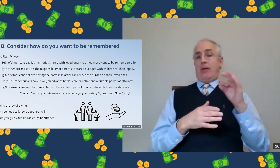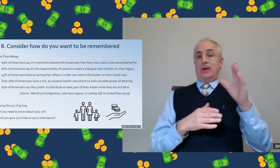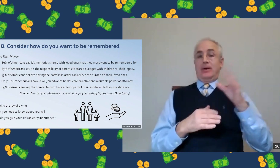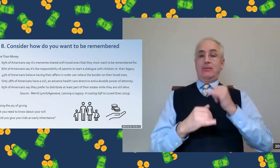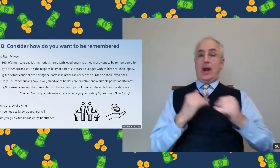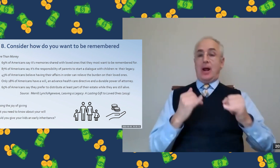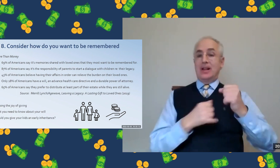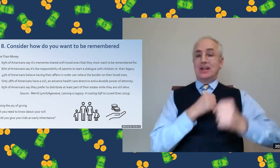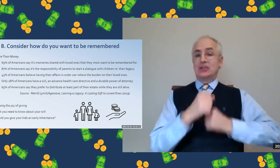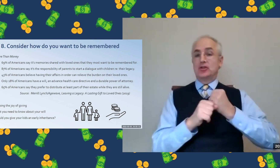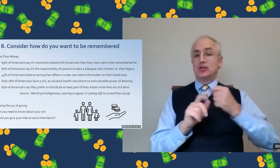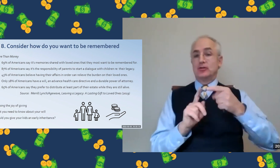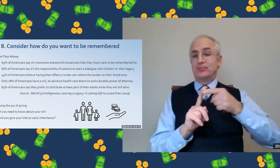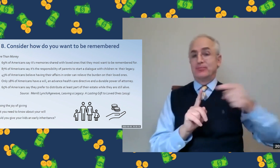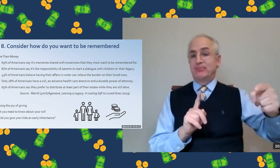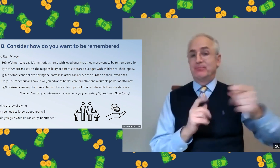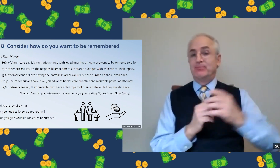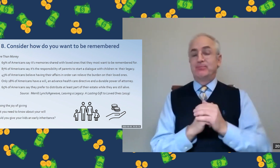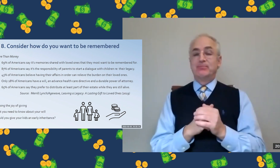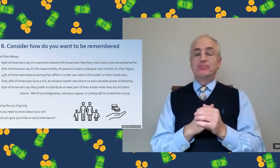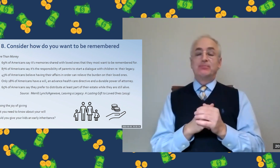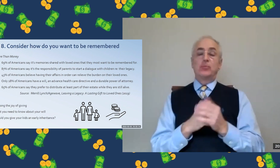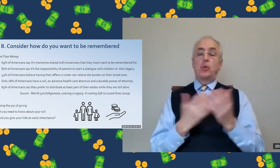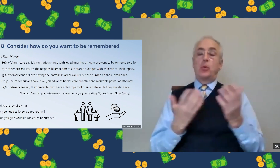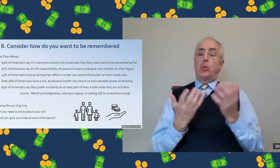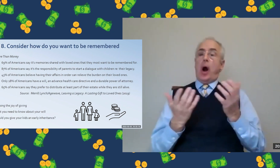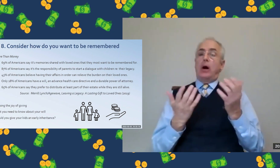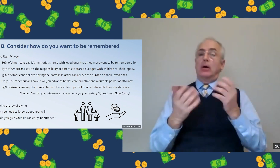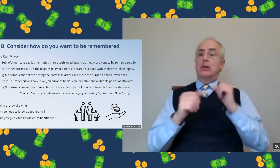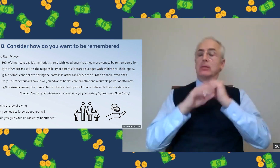children, and talk about what you'll want in those final years of your life.